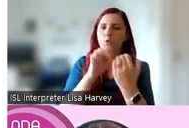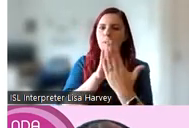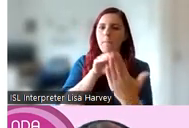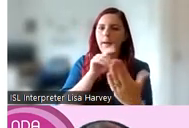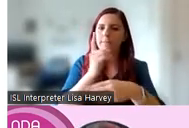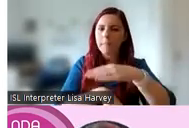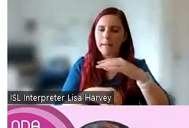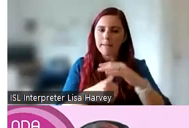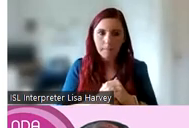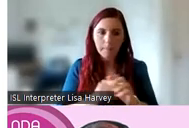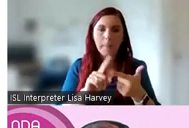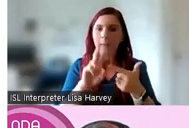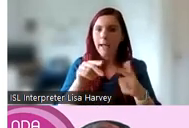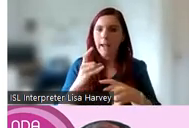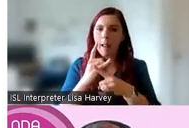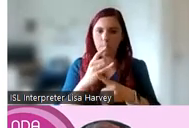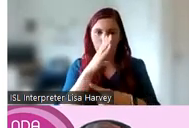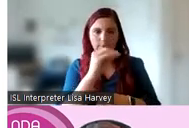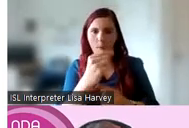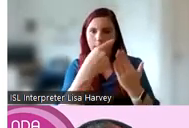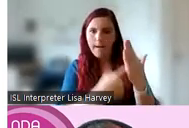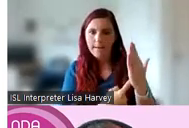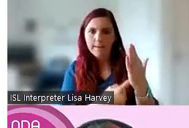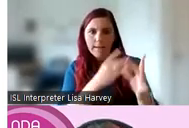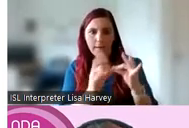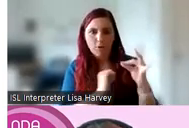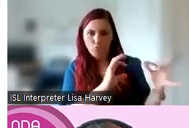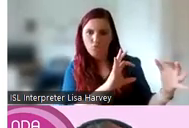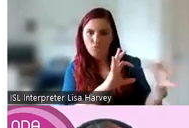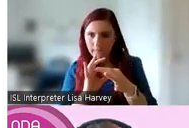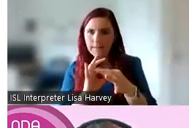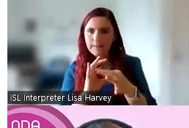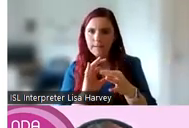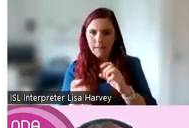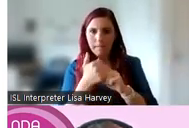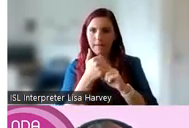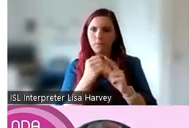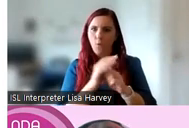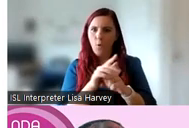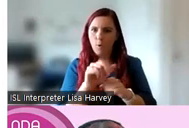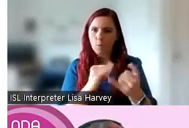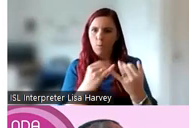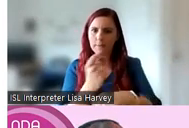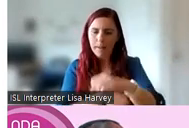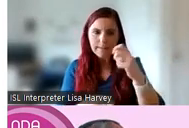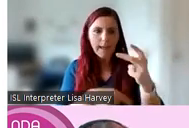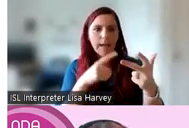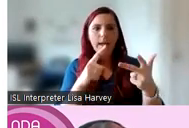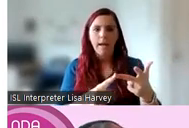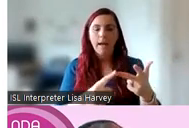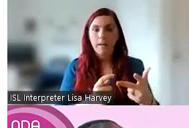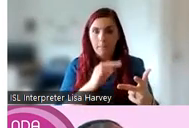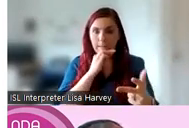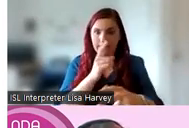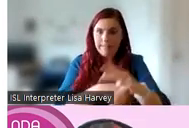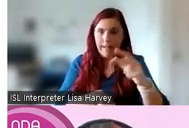It can help to inform policies and ensure they are relevant and meaningful to disabled people. It gives a voice to disabled people where